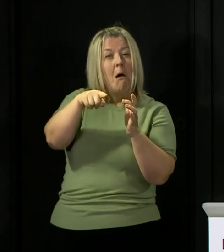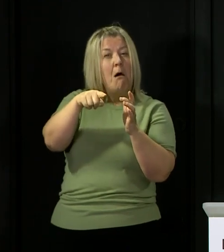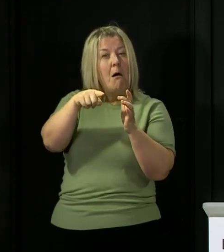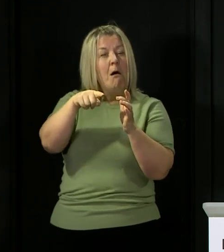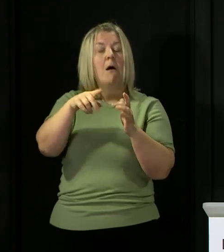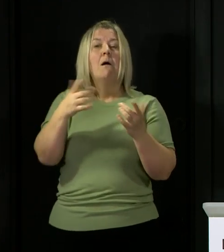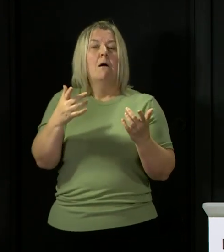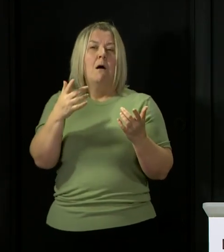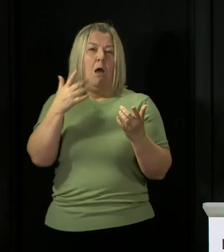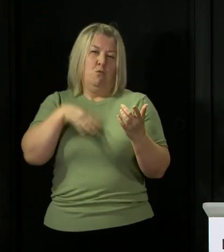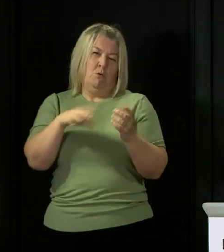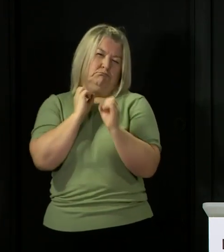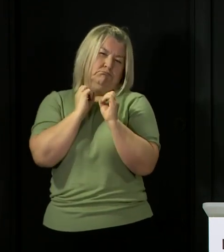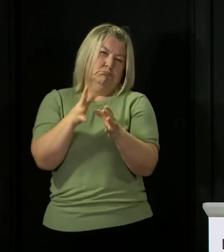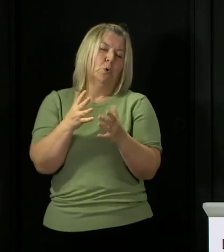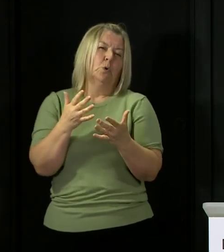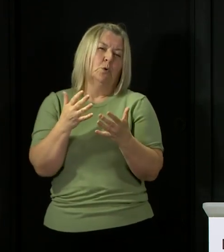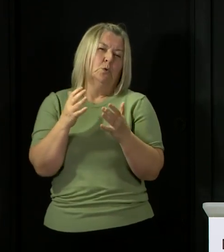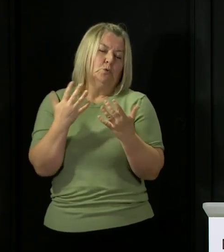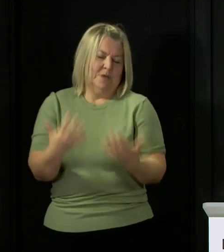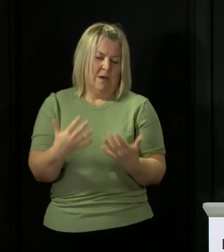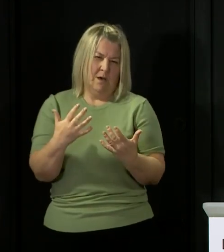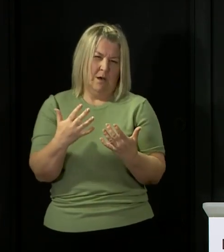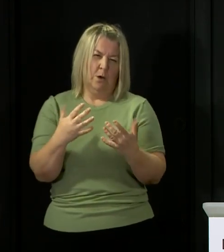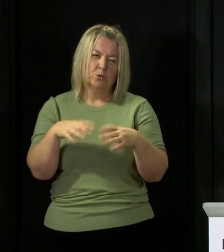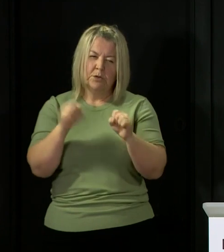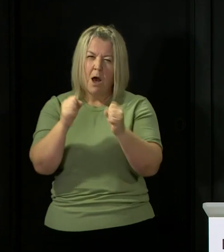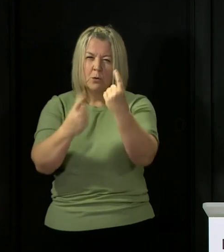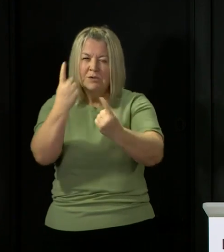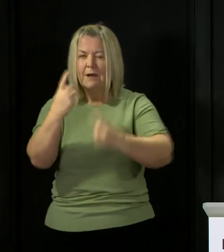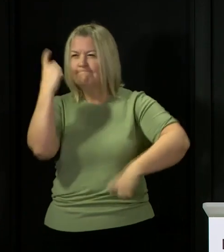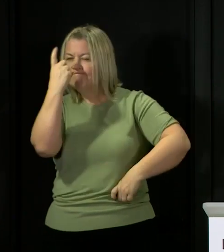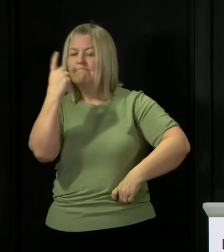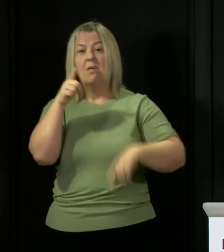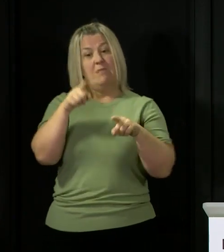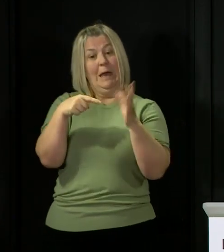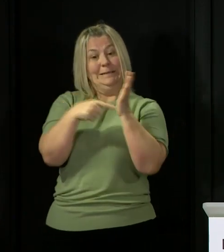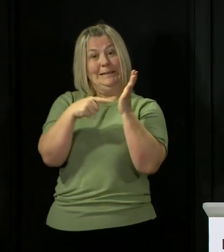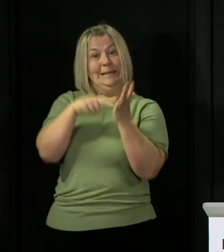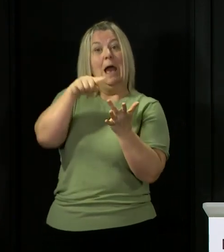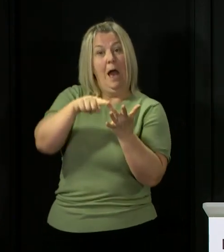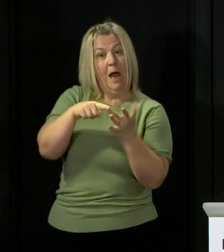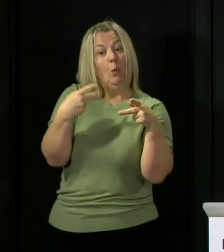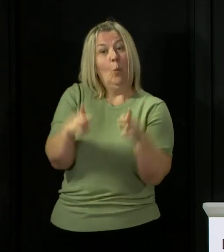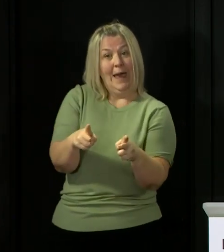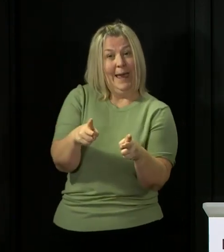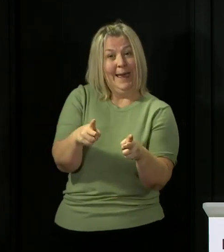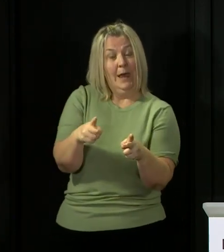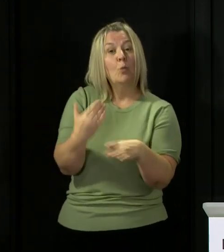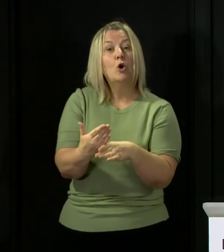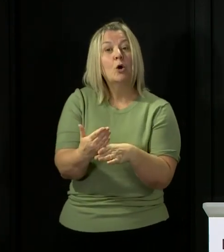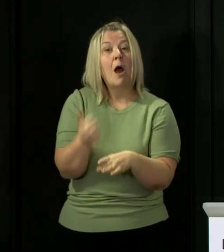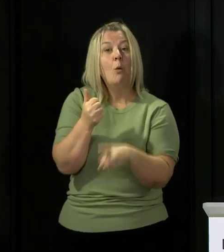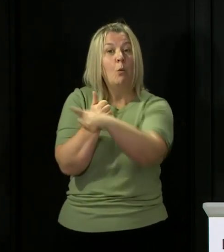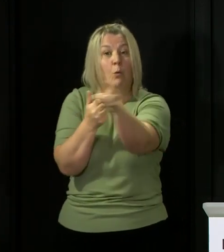about it and the reason I'm really keen for you to think about it is this a test trace isolate approach will only work if you the